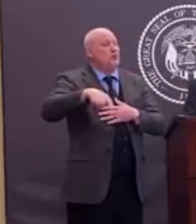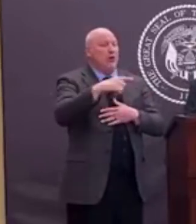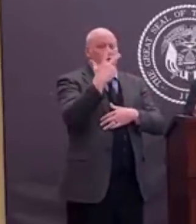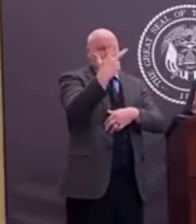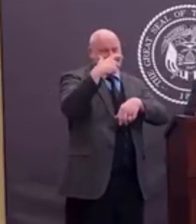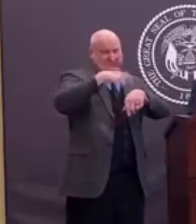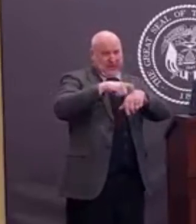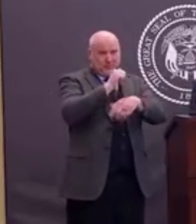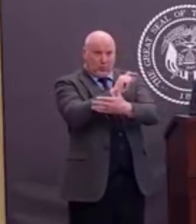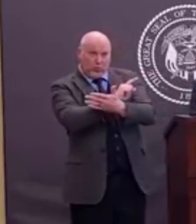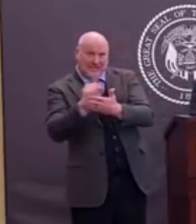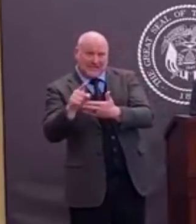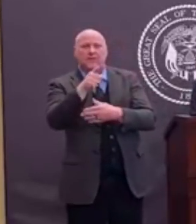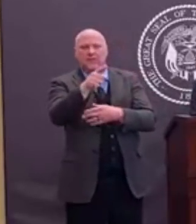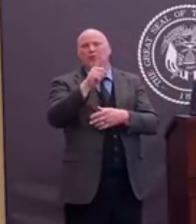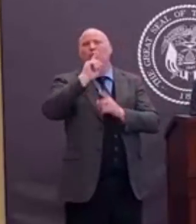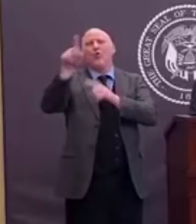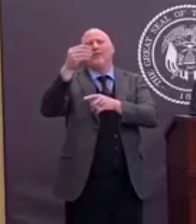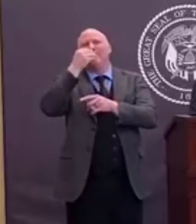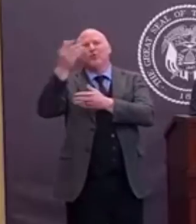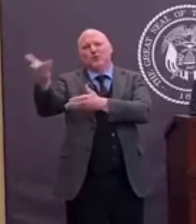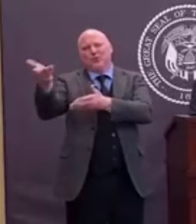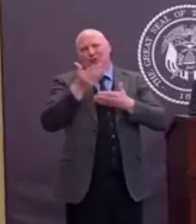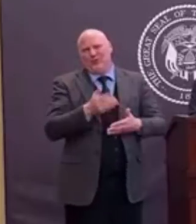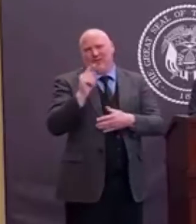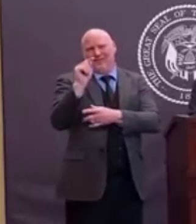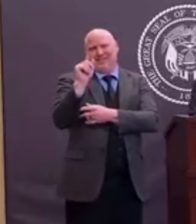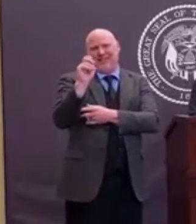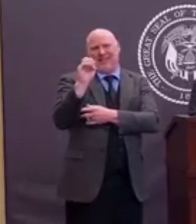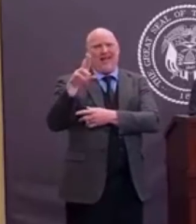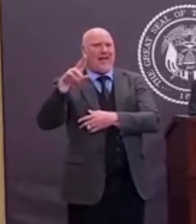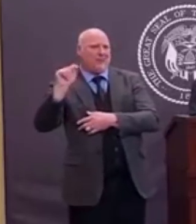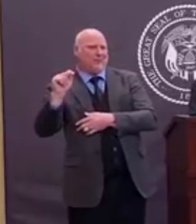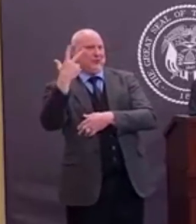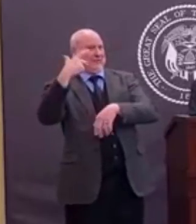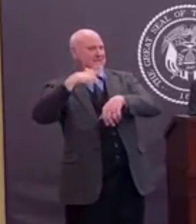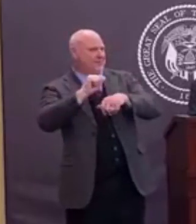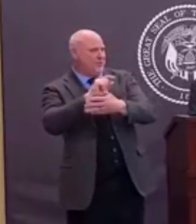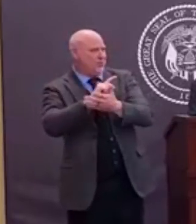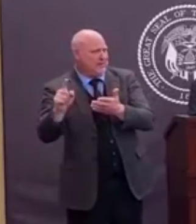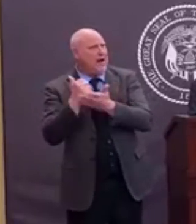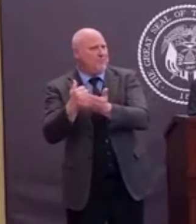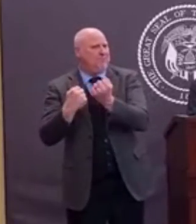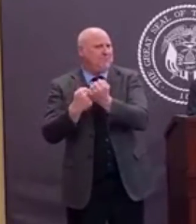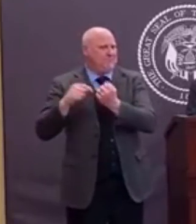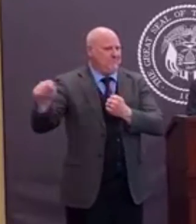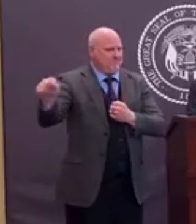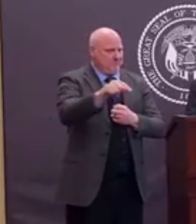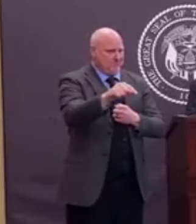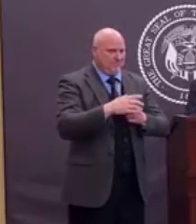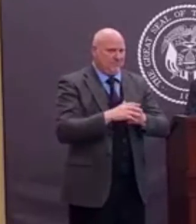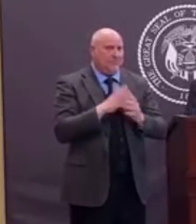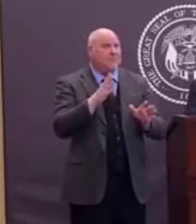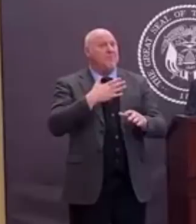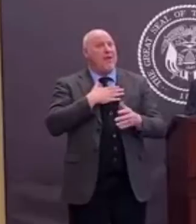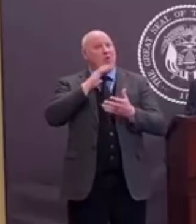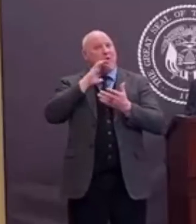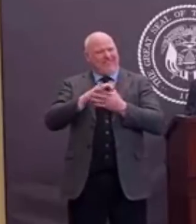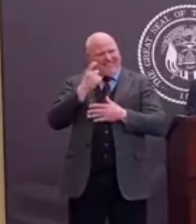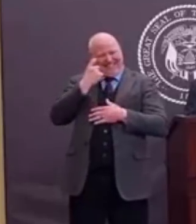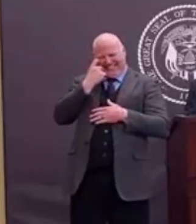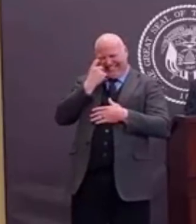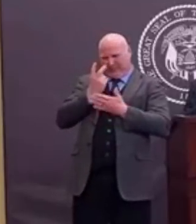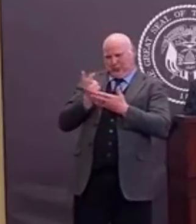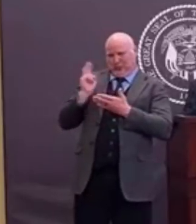I know that my wife just had her birthday, and she went out and wanted to go to dinner here a couple of weeks ago. But they and her girlfriends